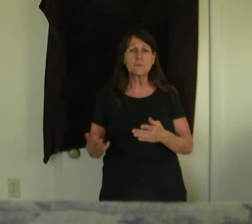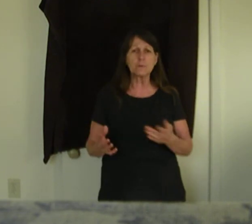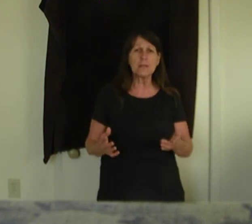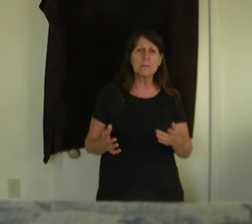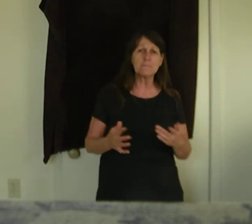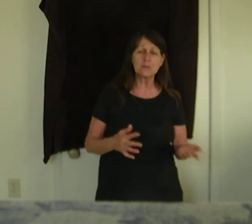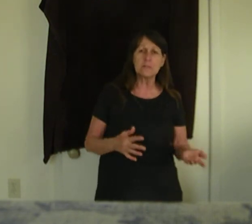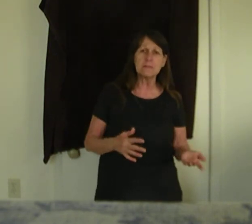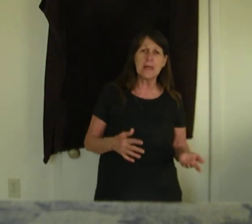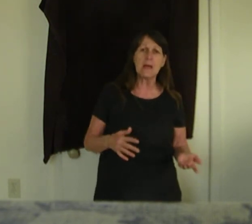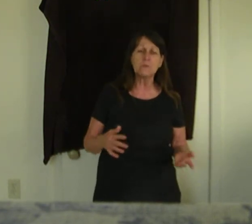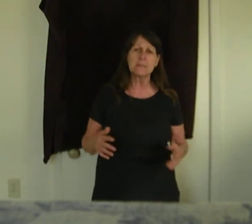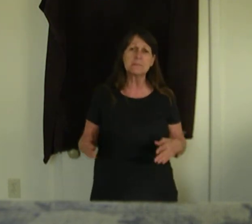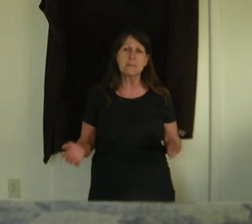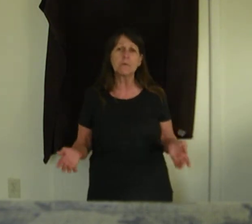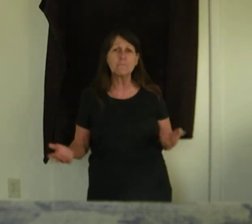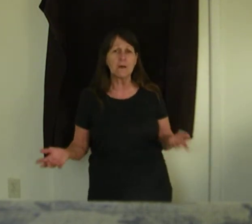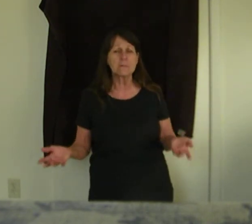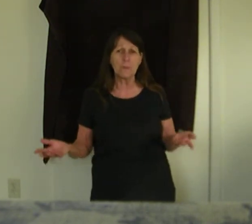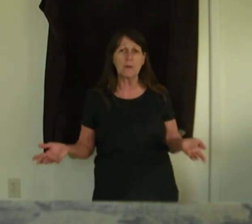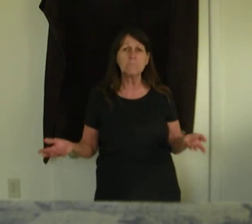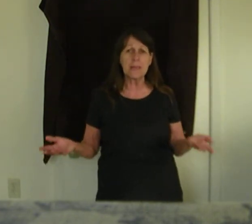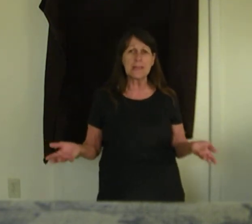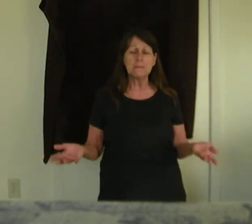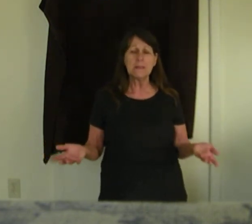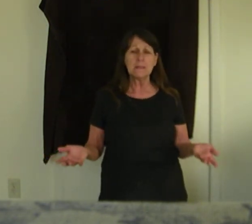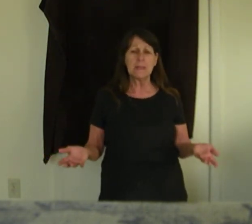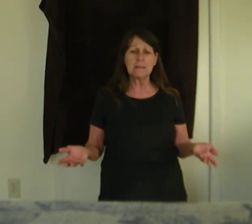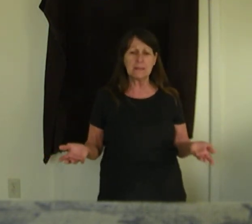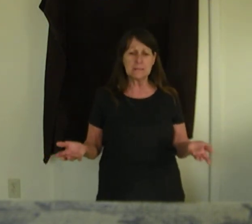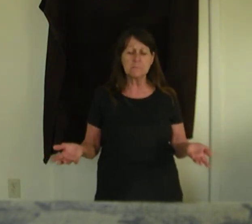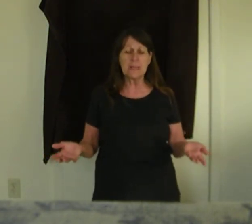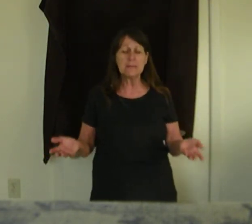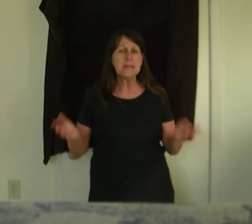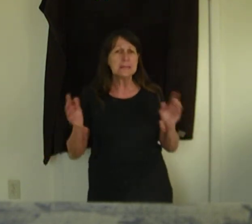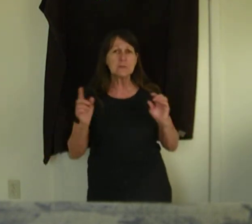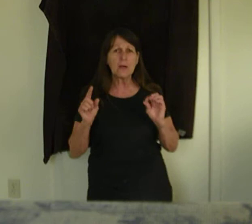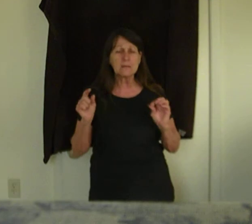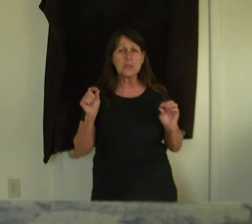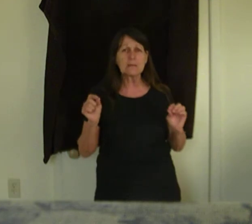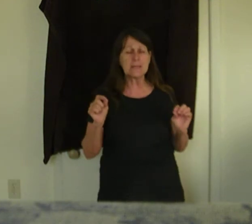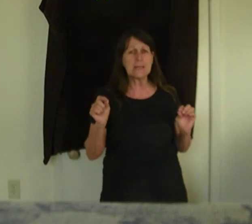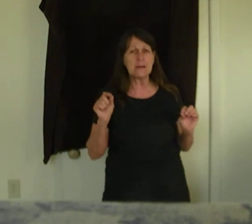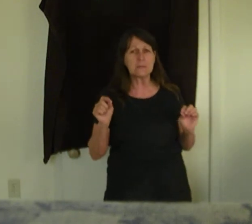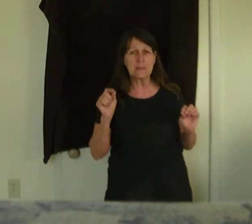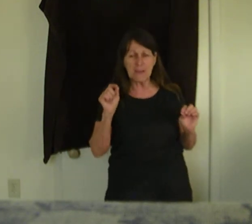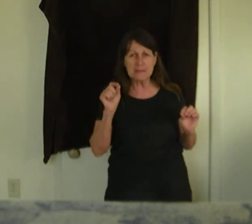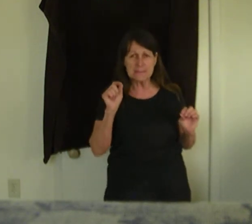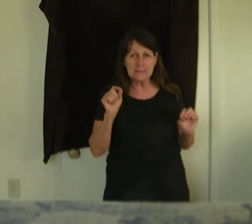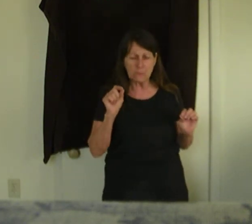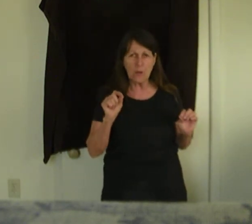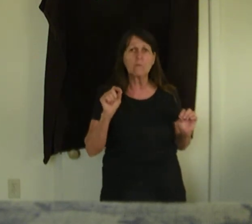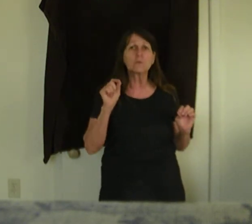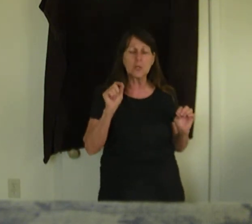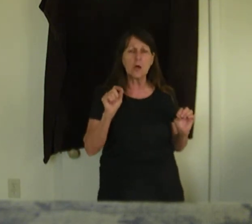dream, in a vision of the night, when deep slumbering falls upon man in his bed. Now you'll have to check that out because I might have said that wrong. Job